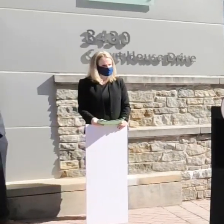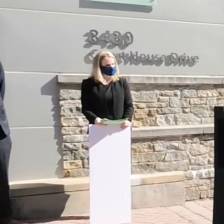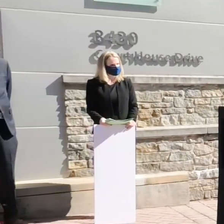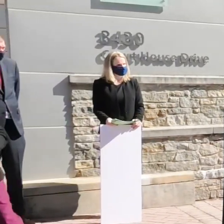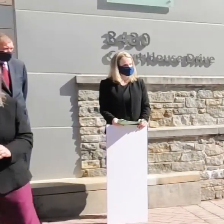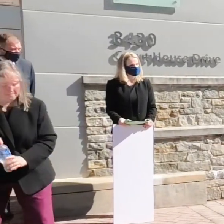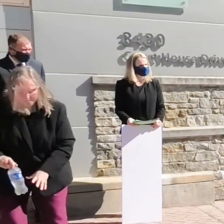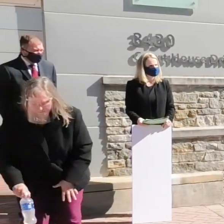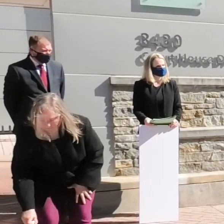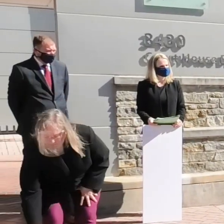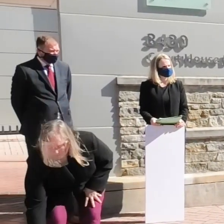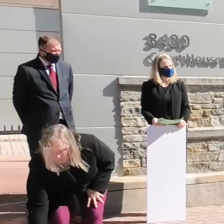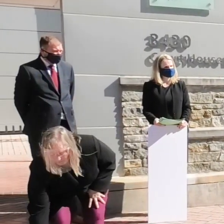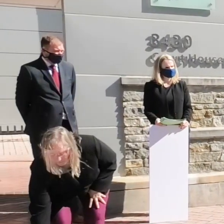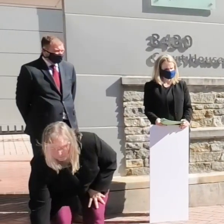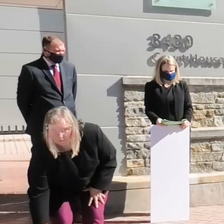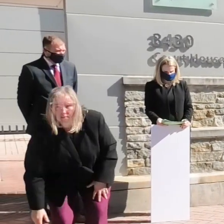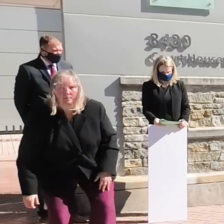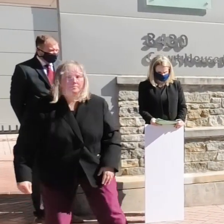Kripp Kripp